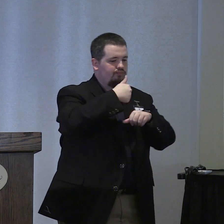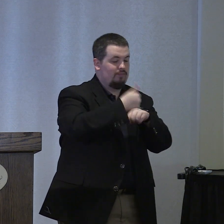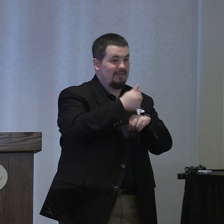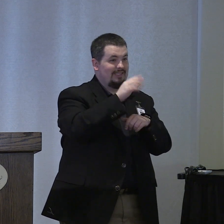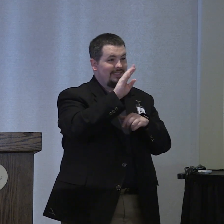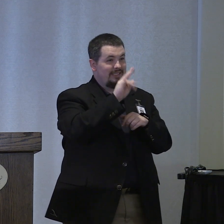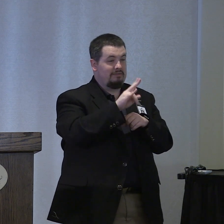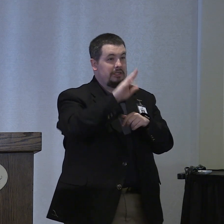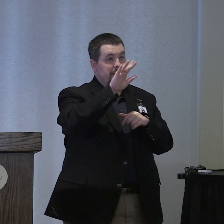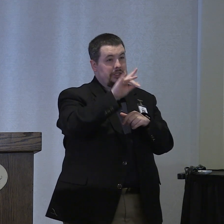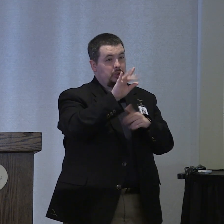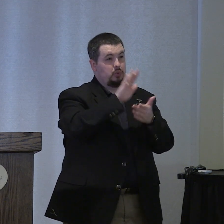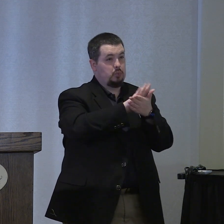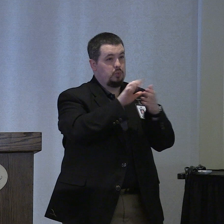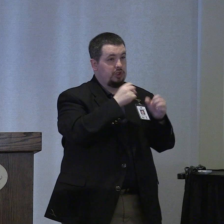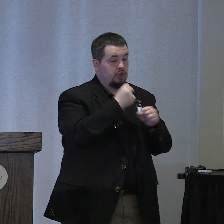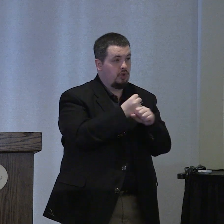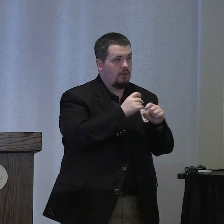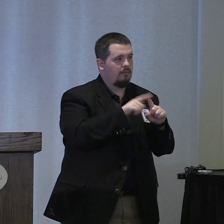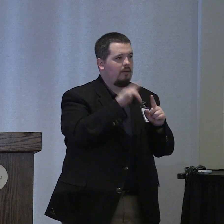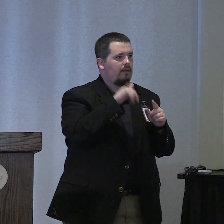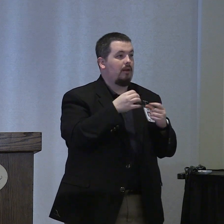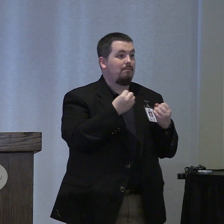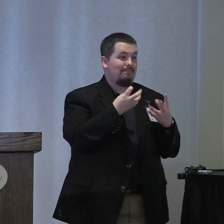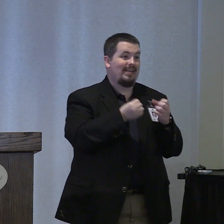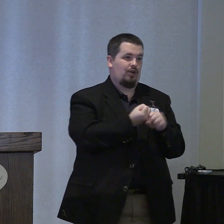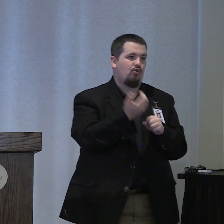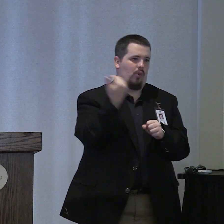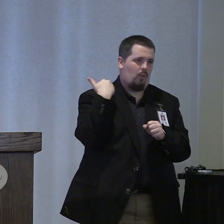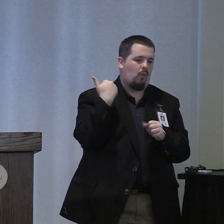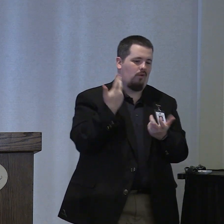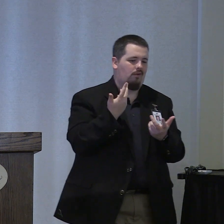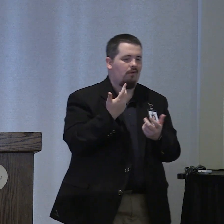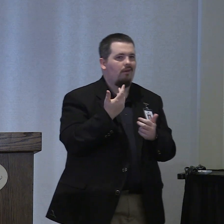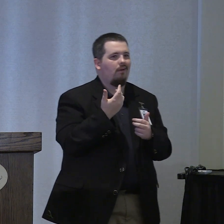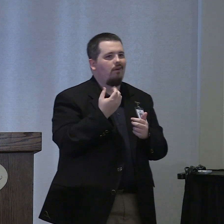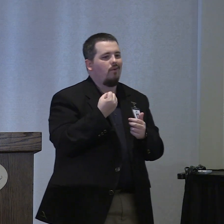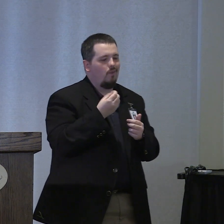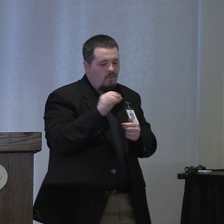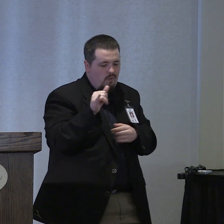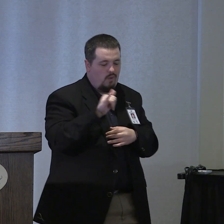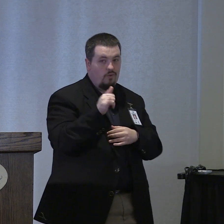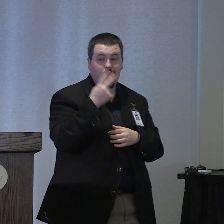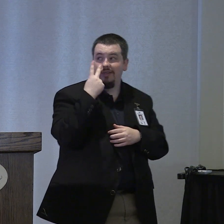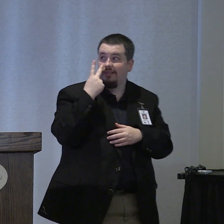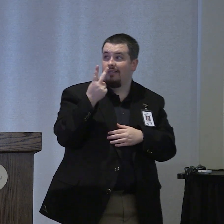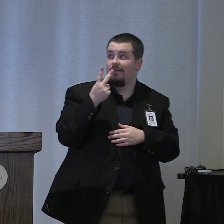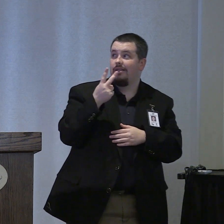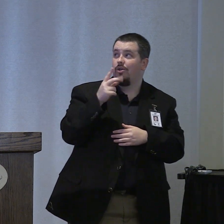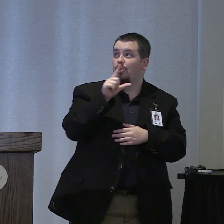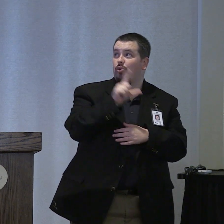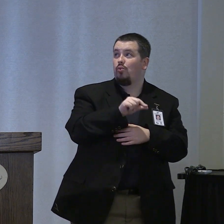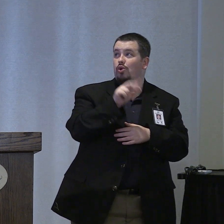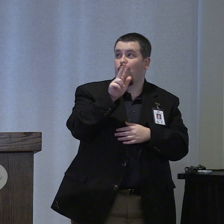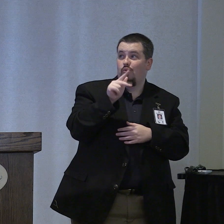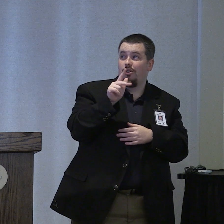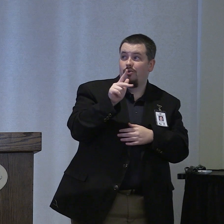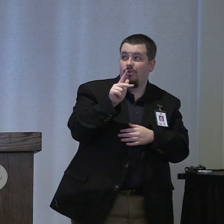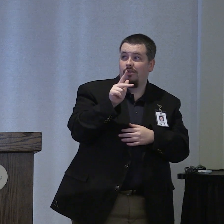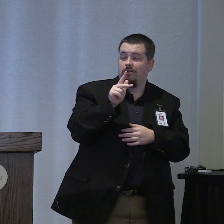the 17-18 school year that was a number of school years ago we also see that here we are in 2023